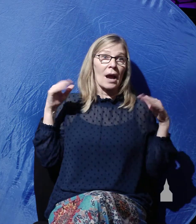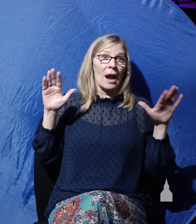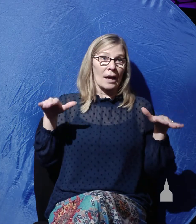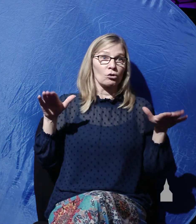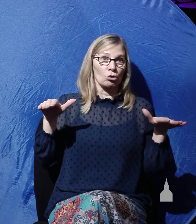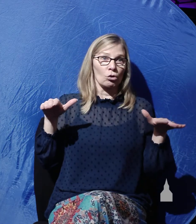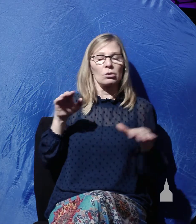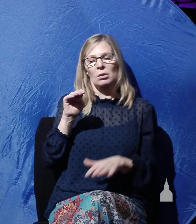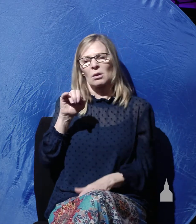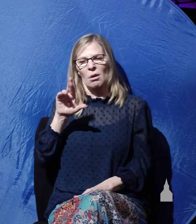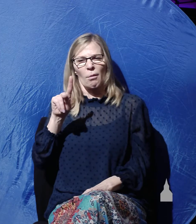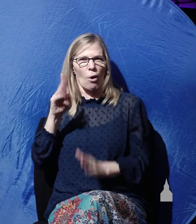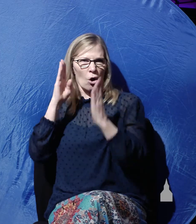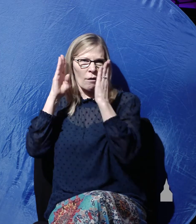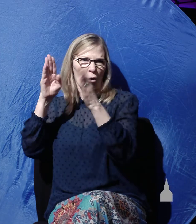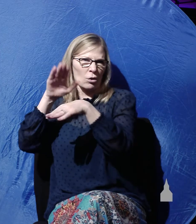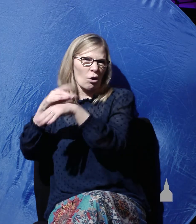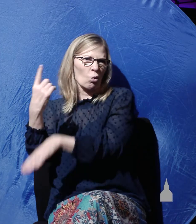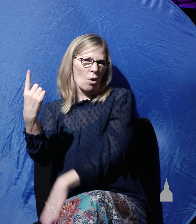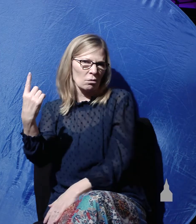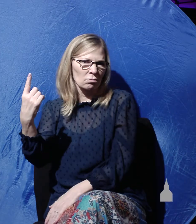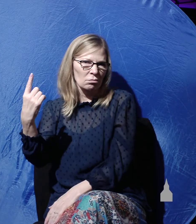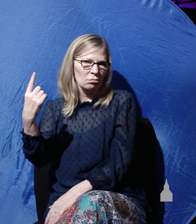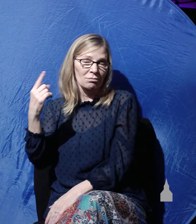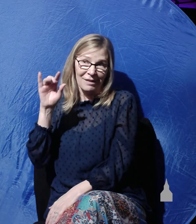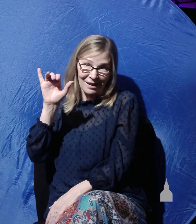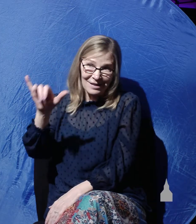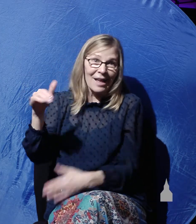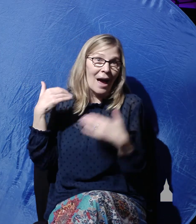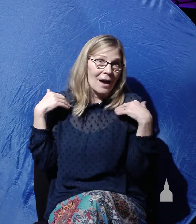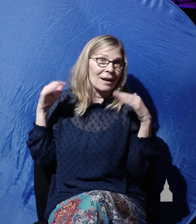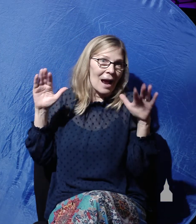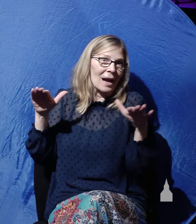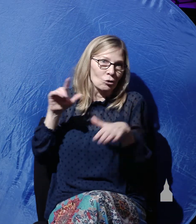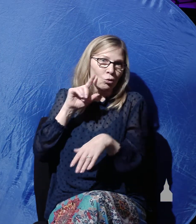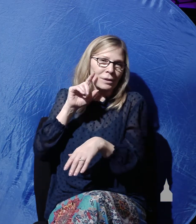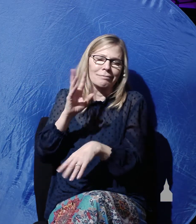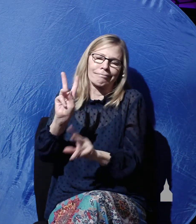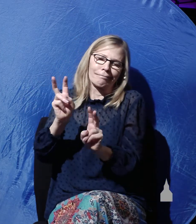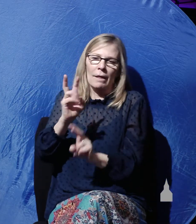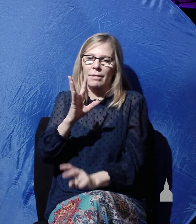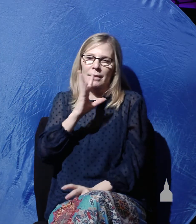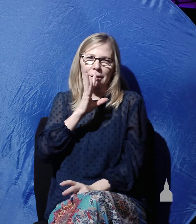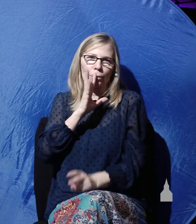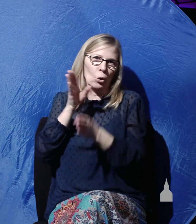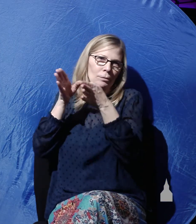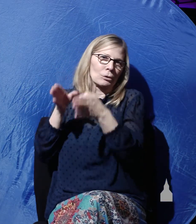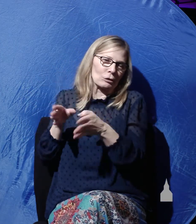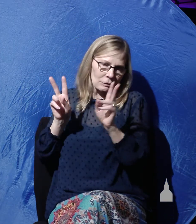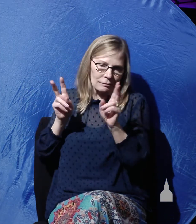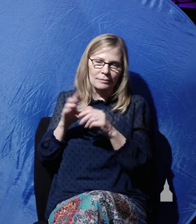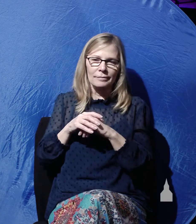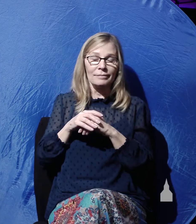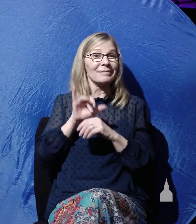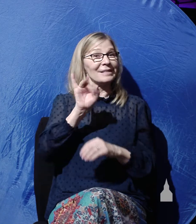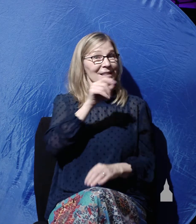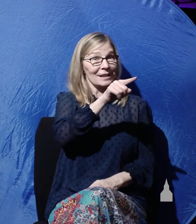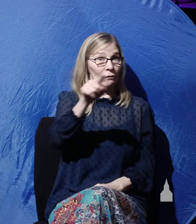concentrates on one of them, probably because this angel was the spokesman. Now, if you saw an angel or